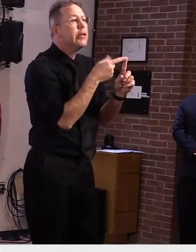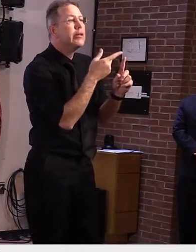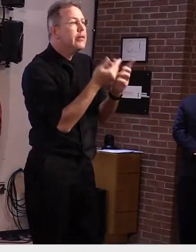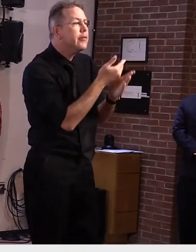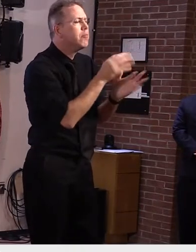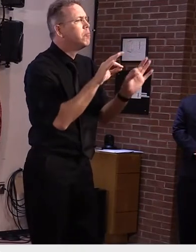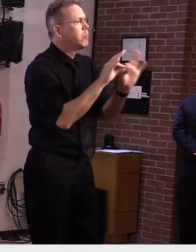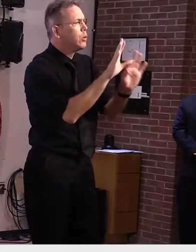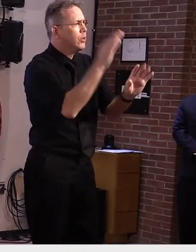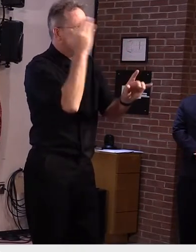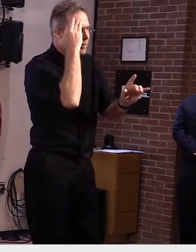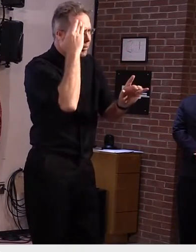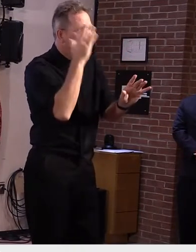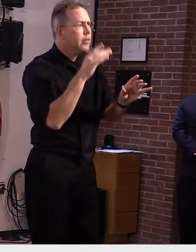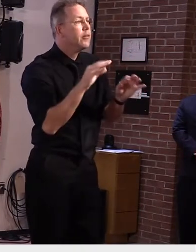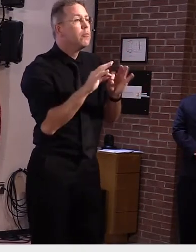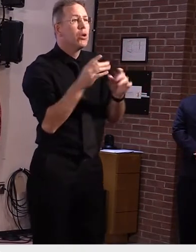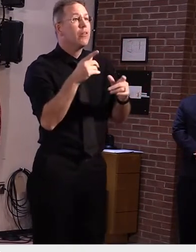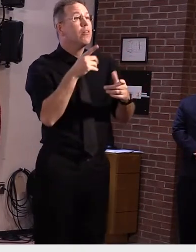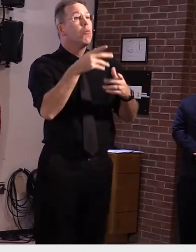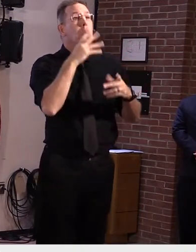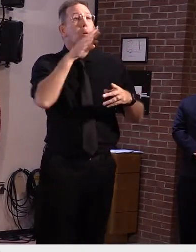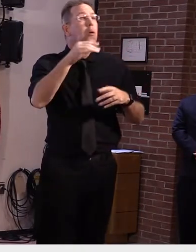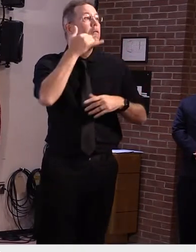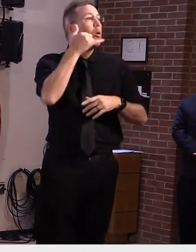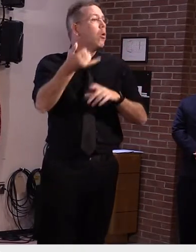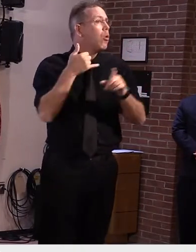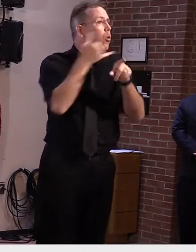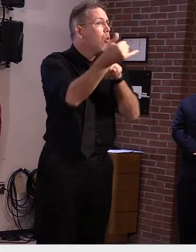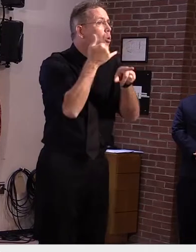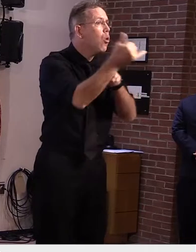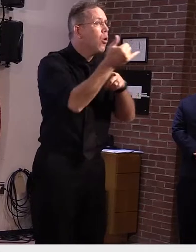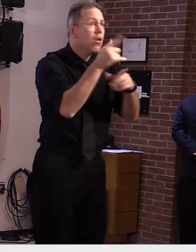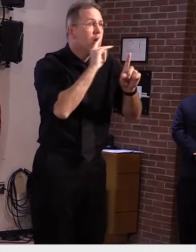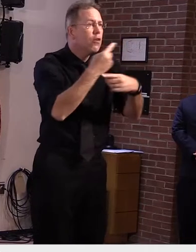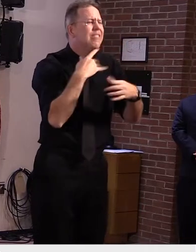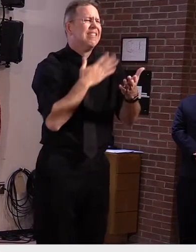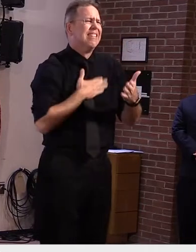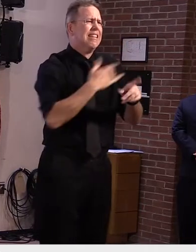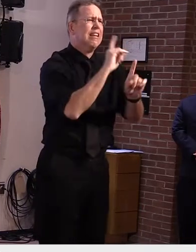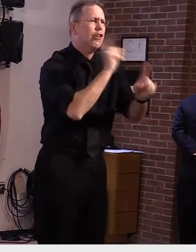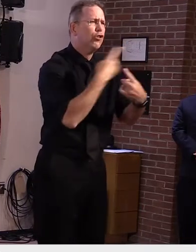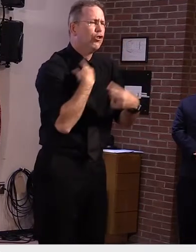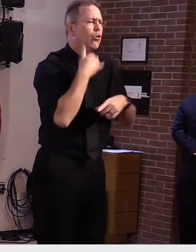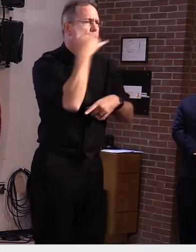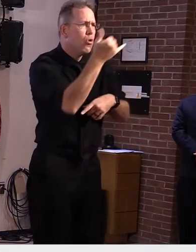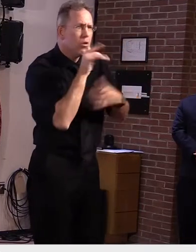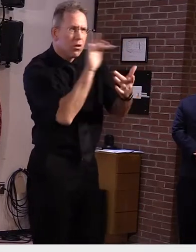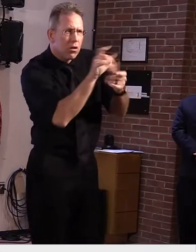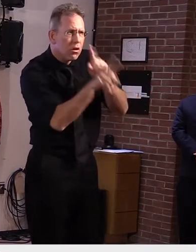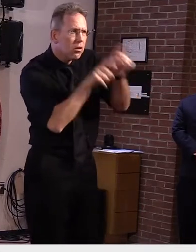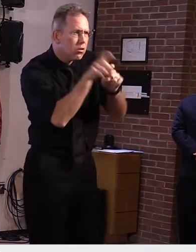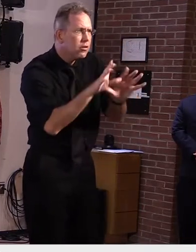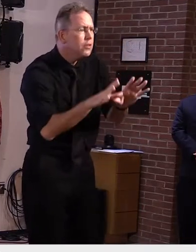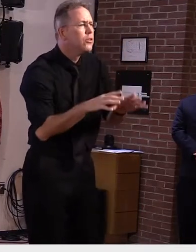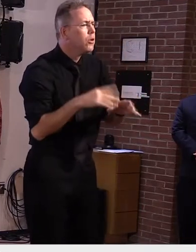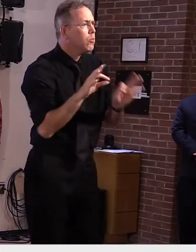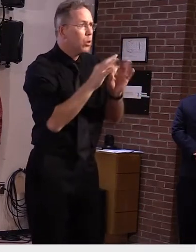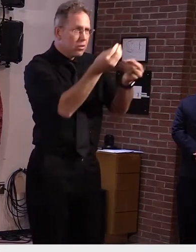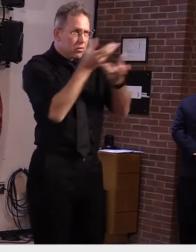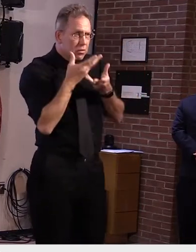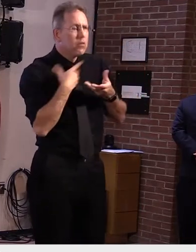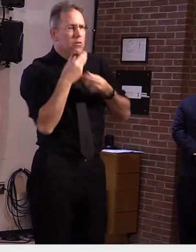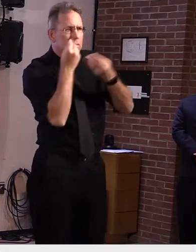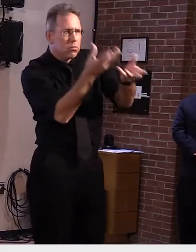the phone if you get a call from the Health Department. This is how we give you and your family the information you need to know if you're at